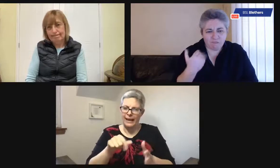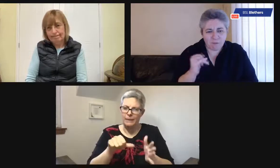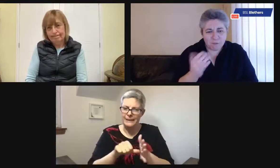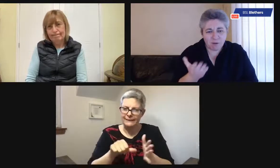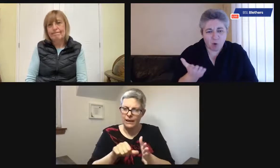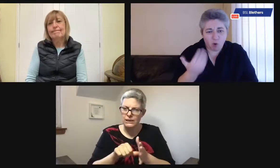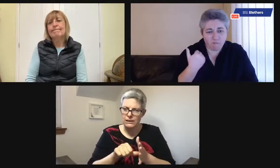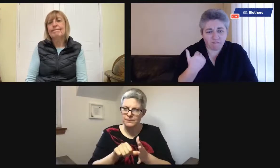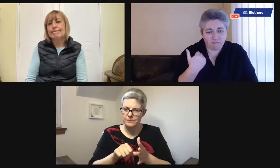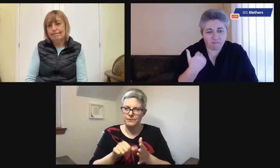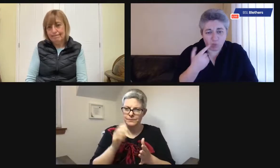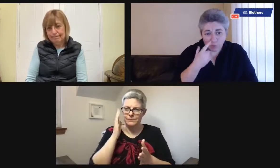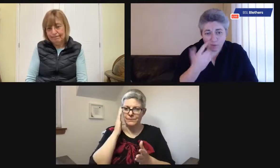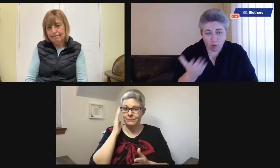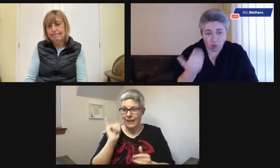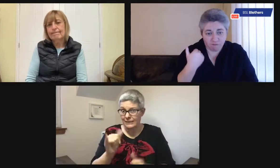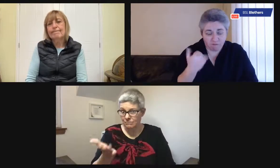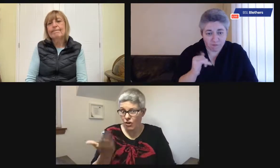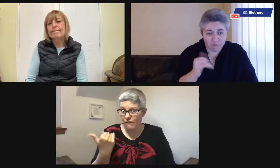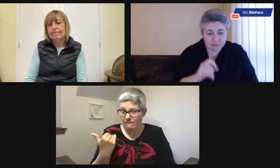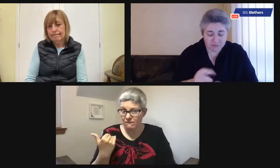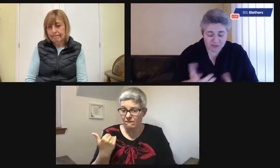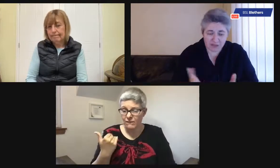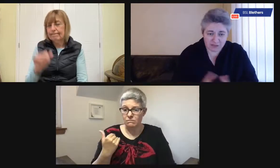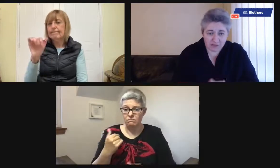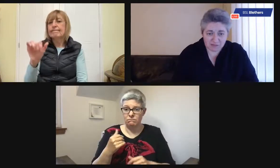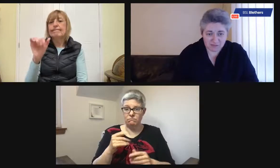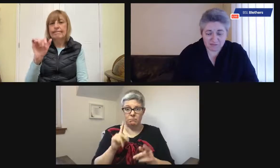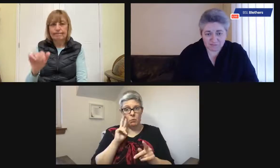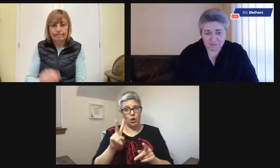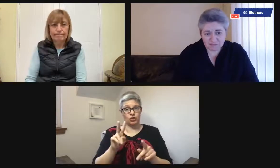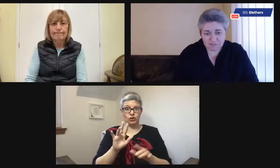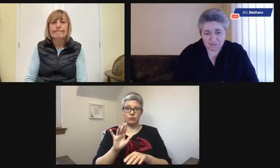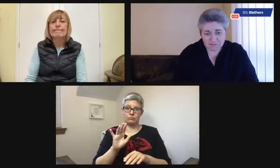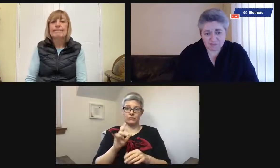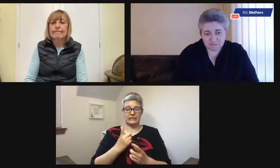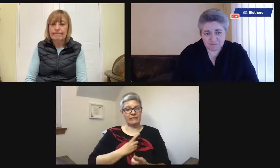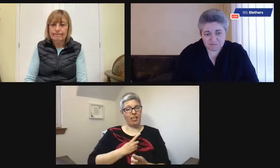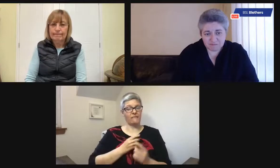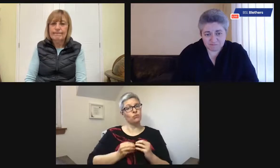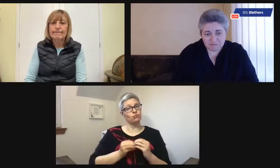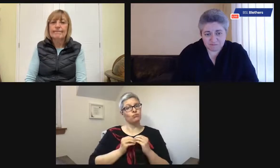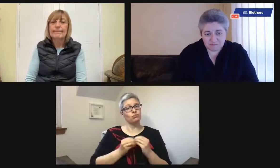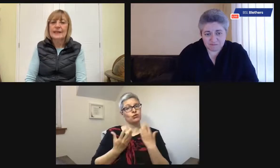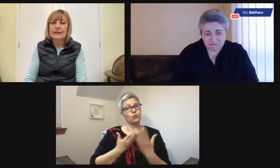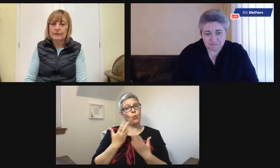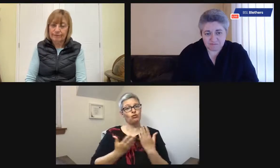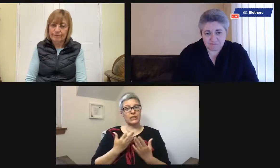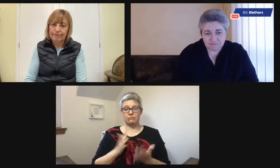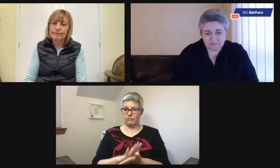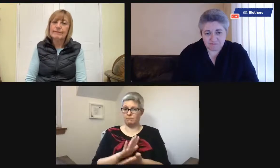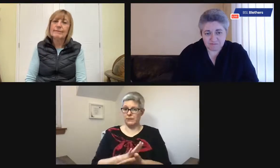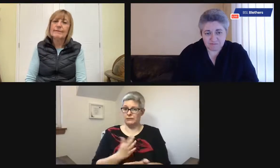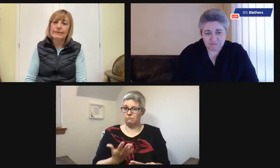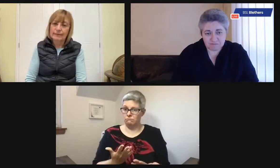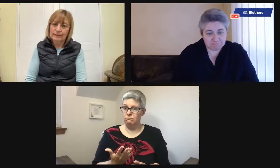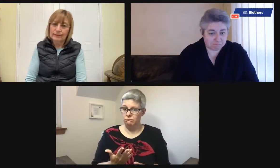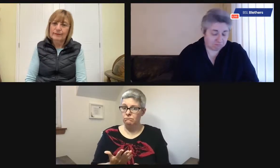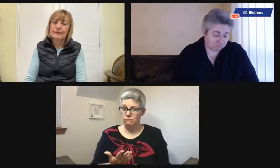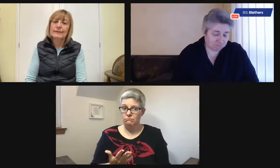Sometimes subtitles can be successful, but they can be difficult. So you might want to take the subtitles off. It might be easier for